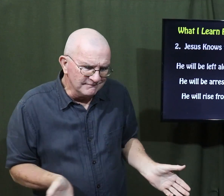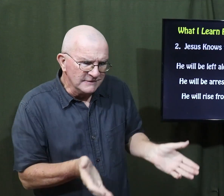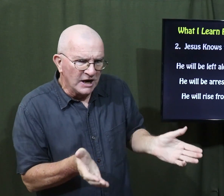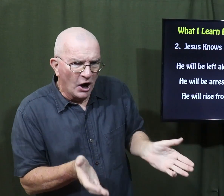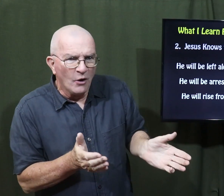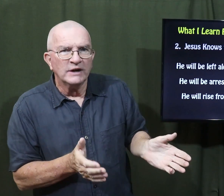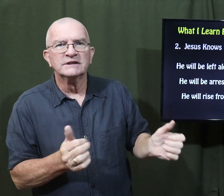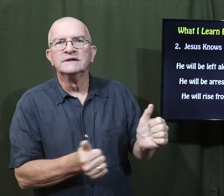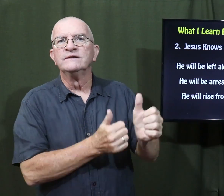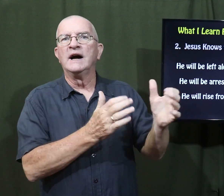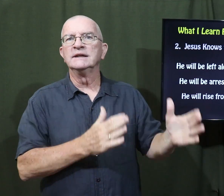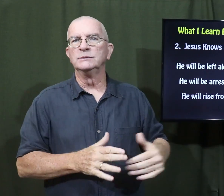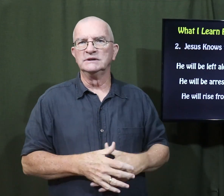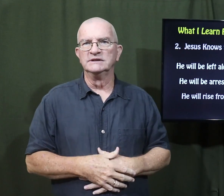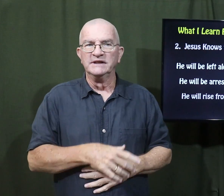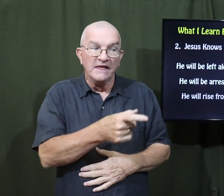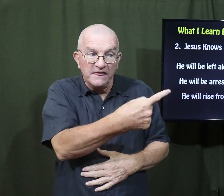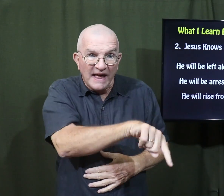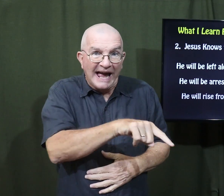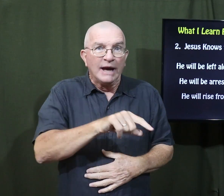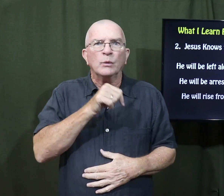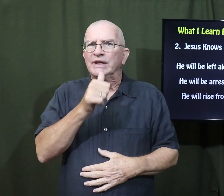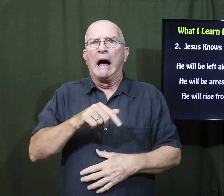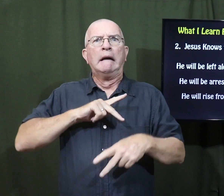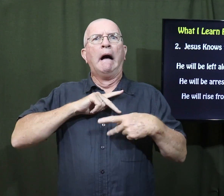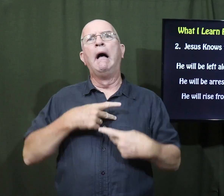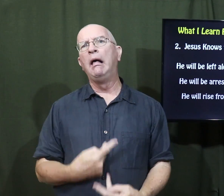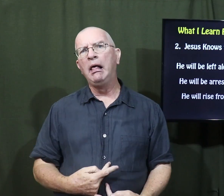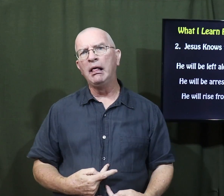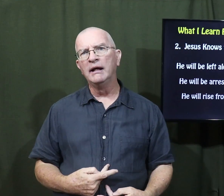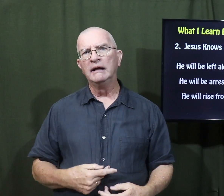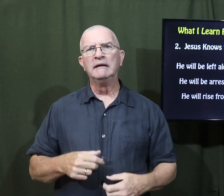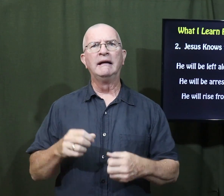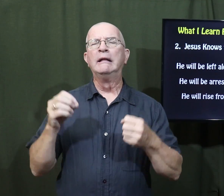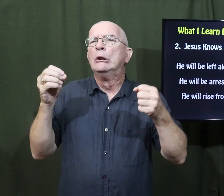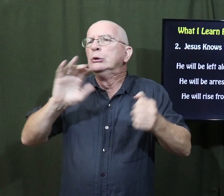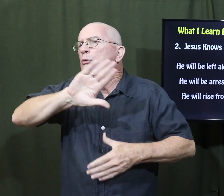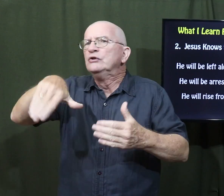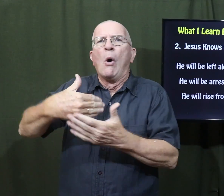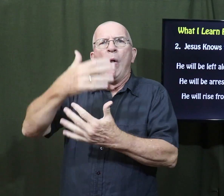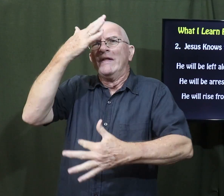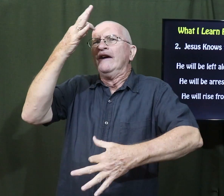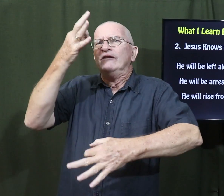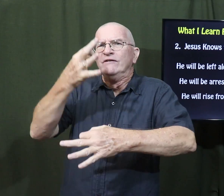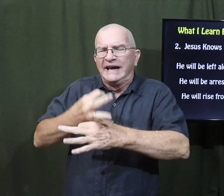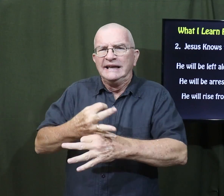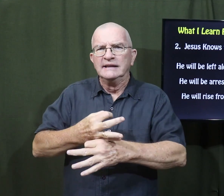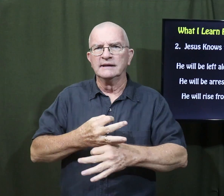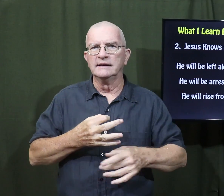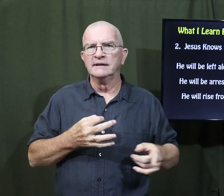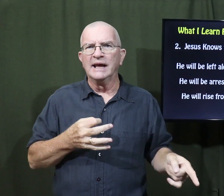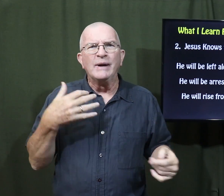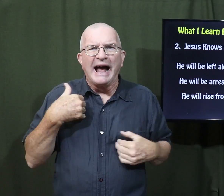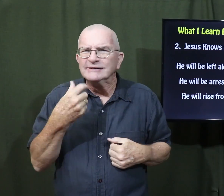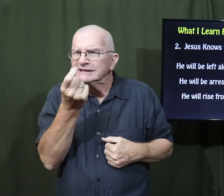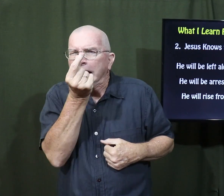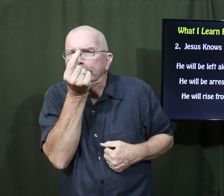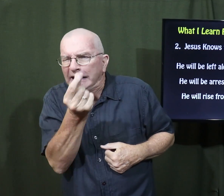Wonderful that Jesus was able to comfort and encourage his followers so that they didn't become depressed.